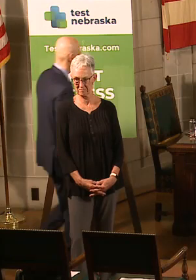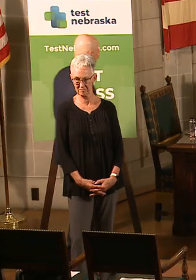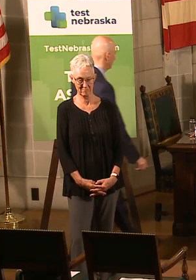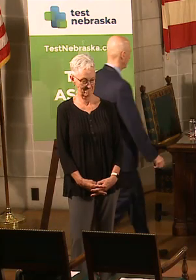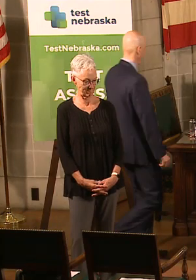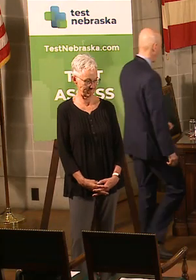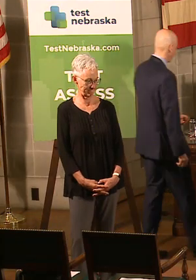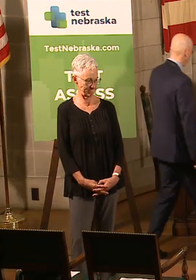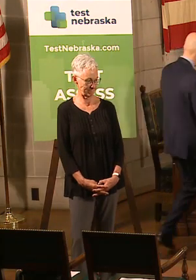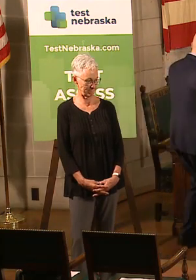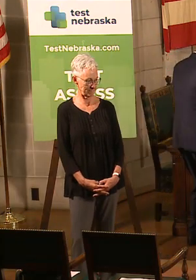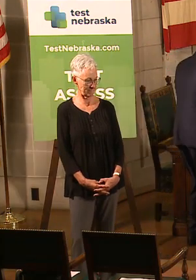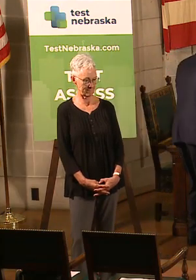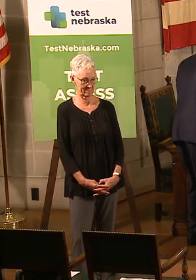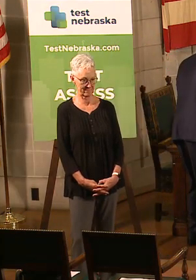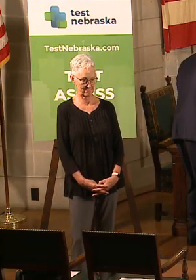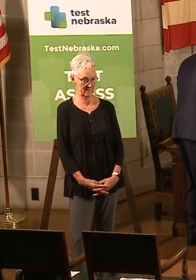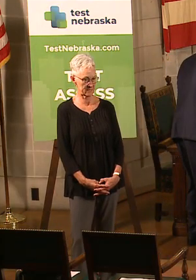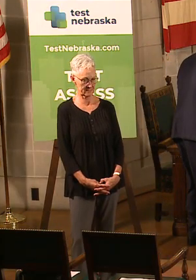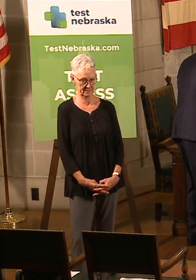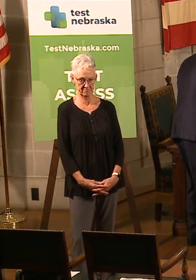I'll do well. Happy Friday.